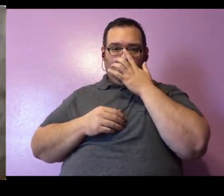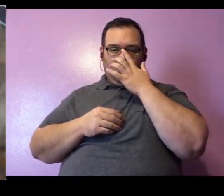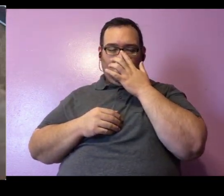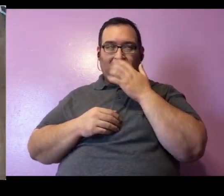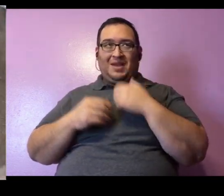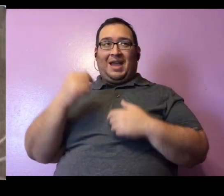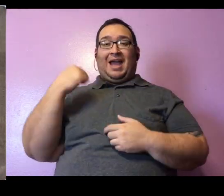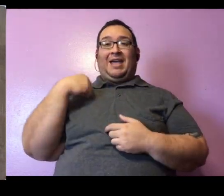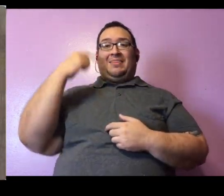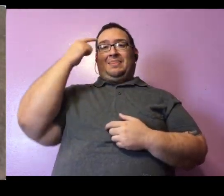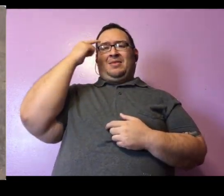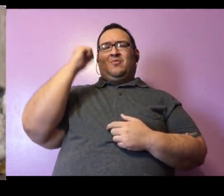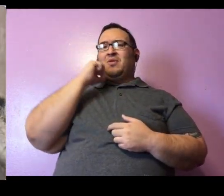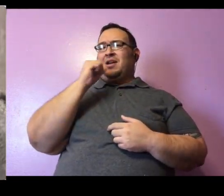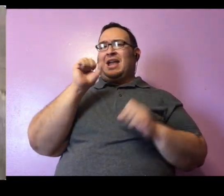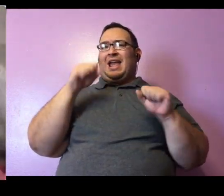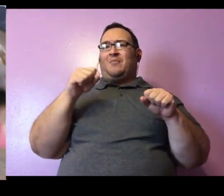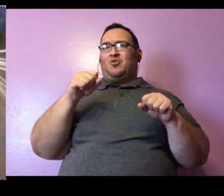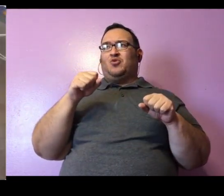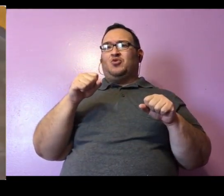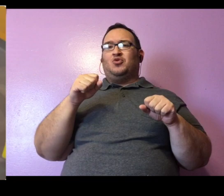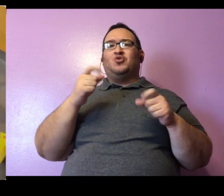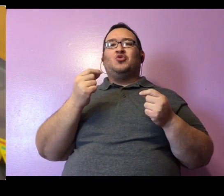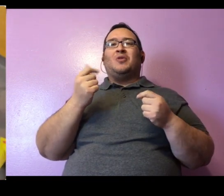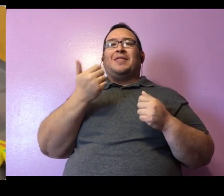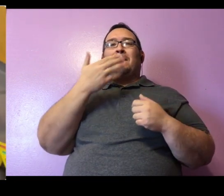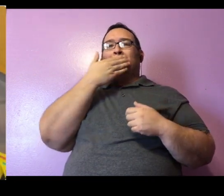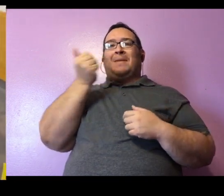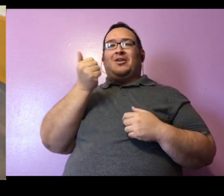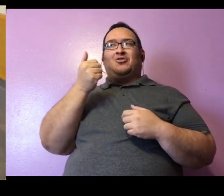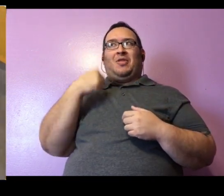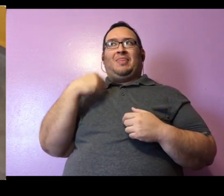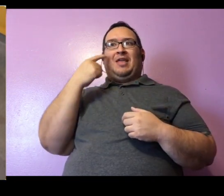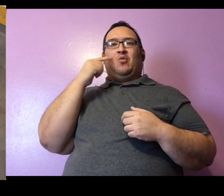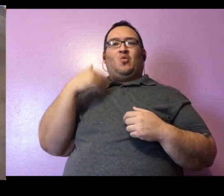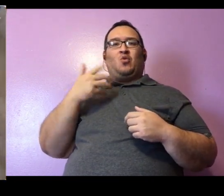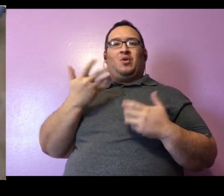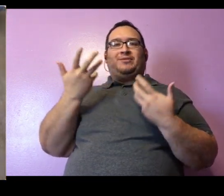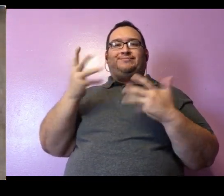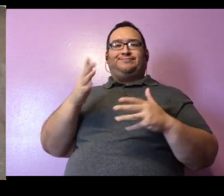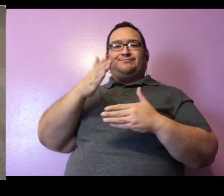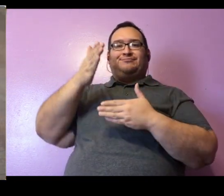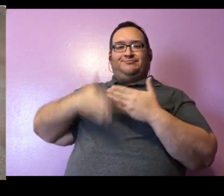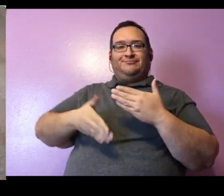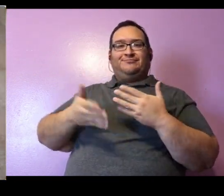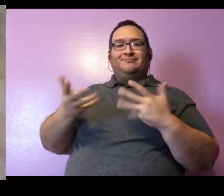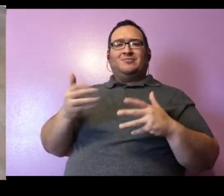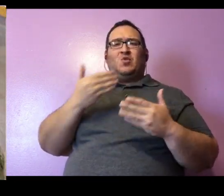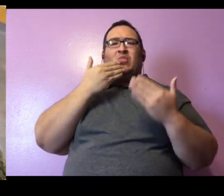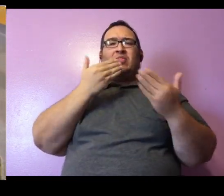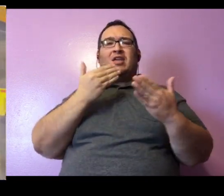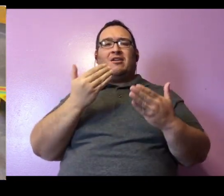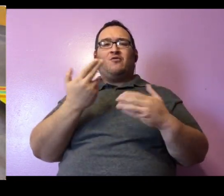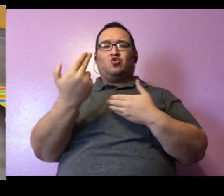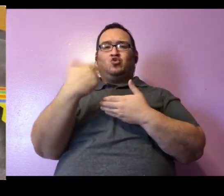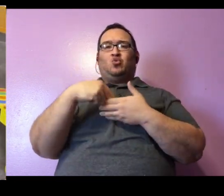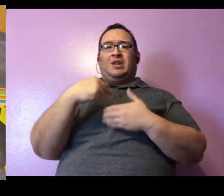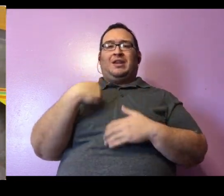And I think that we're not going to be able to get anything better than that, so we are probably going to wrap it up. Thank you guys so much for joining us